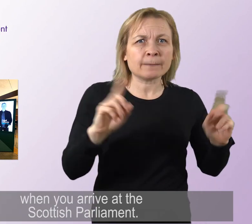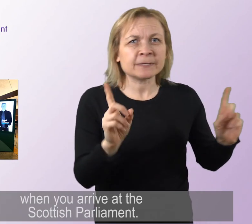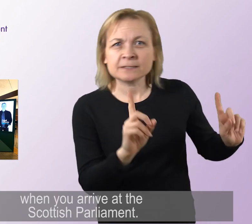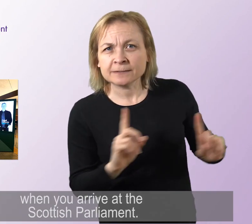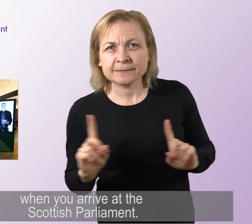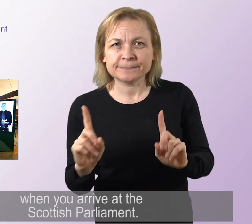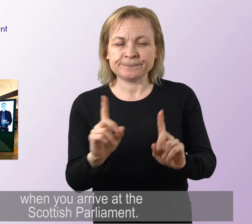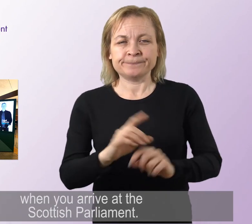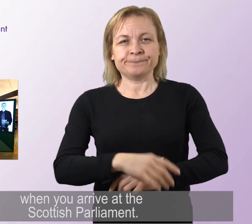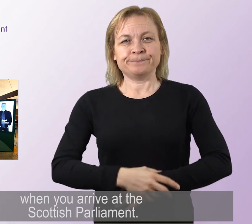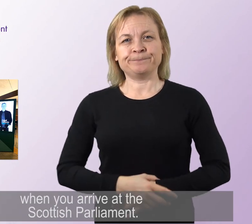at the Scottish Parliament